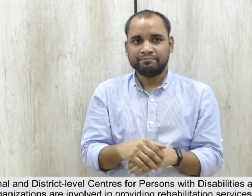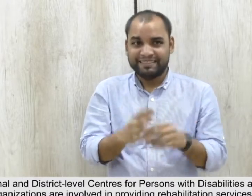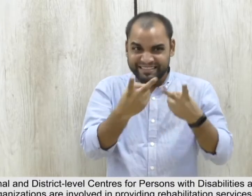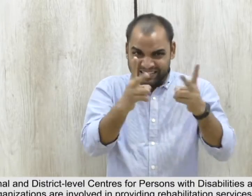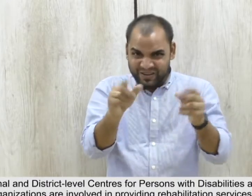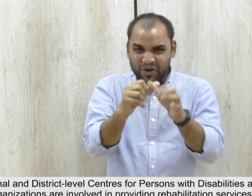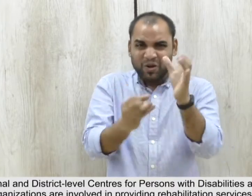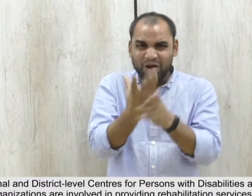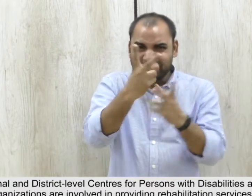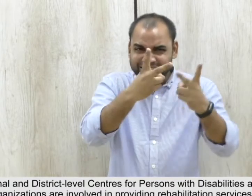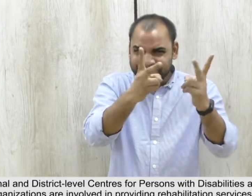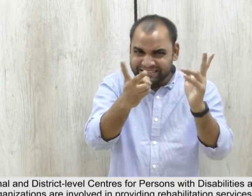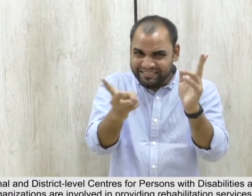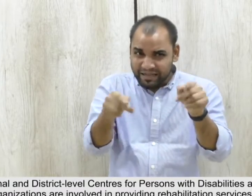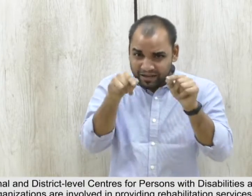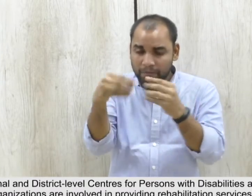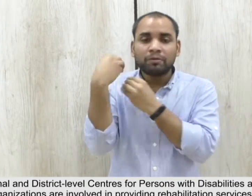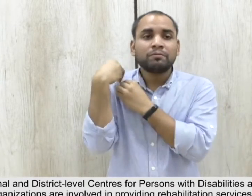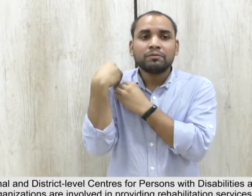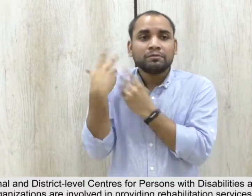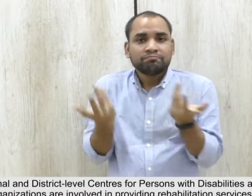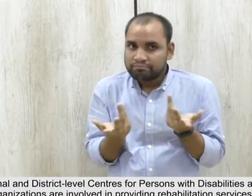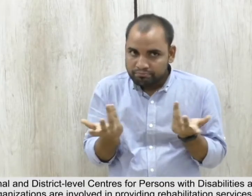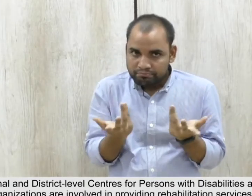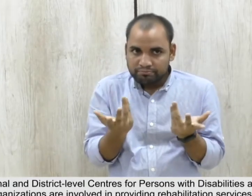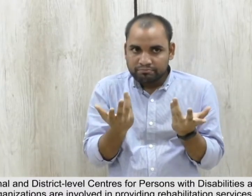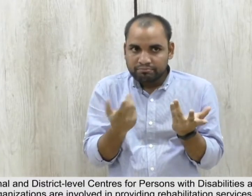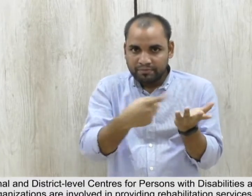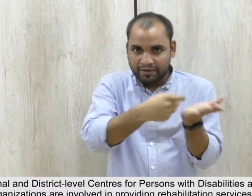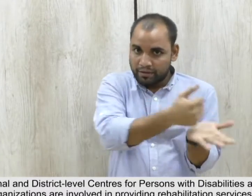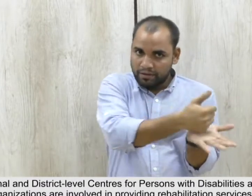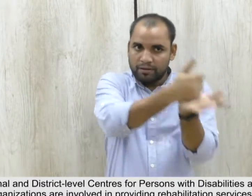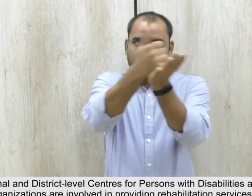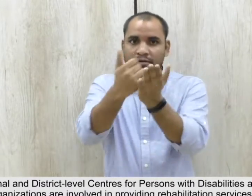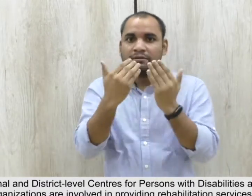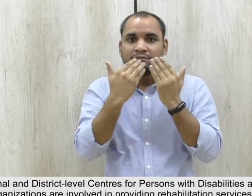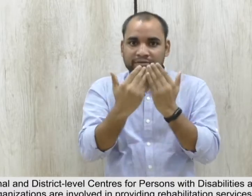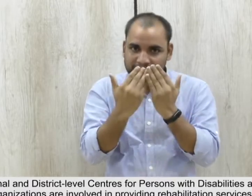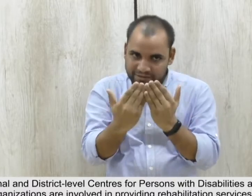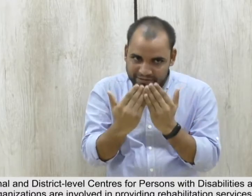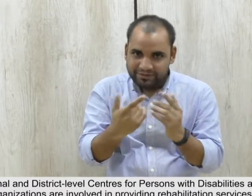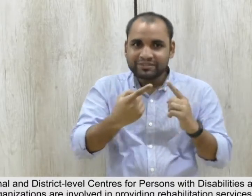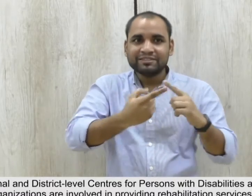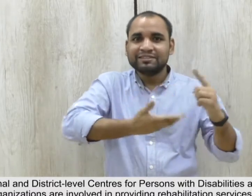These organizations are involved in providing rehabilitation services, education,